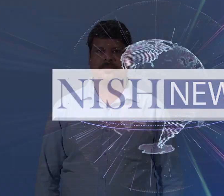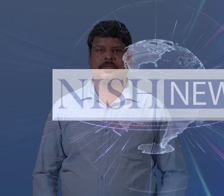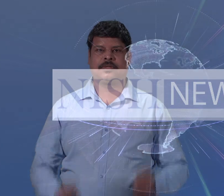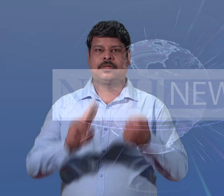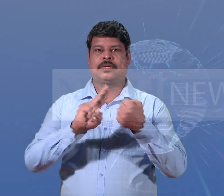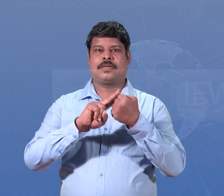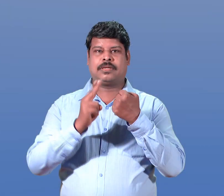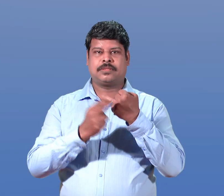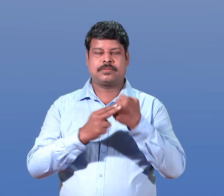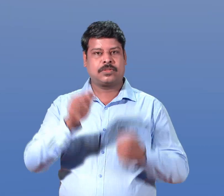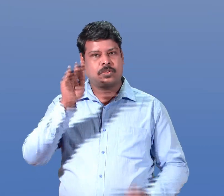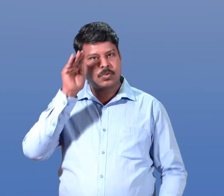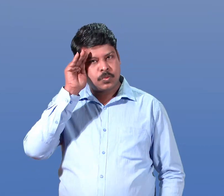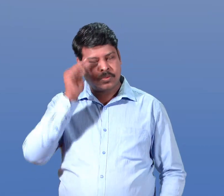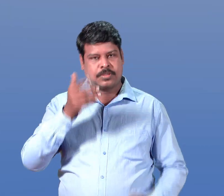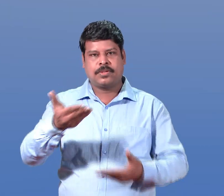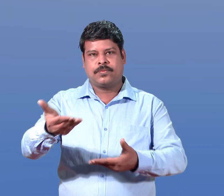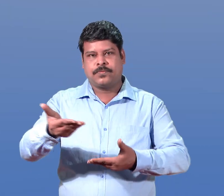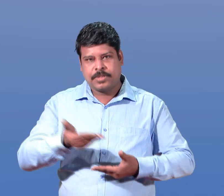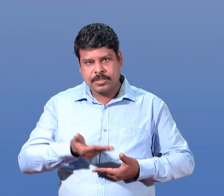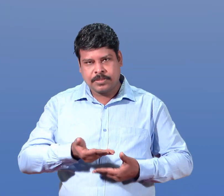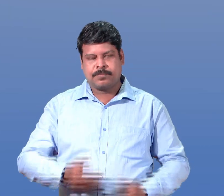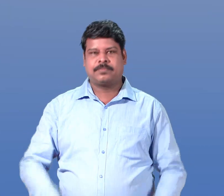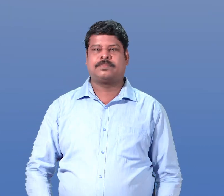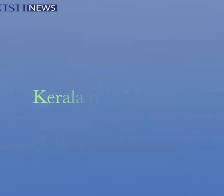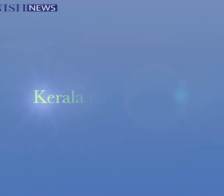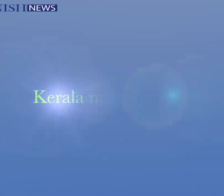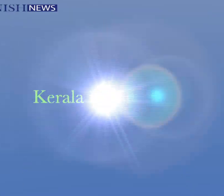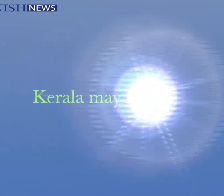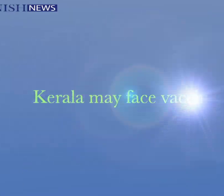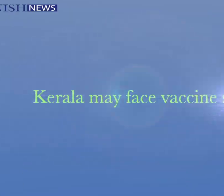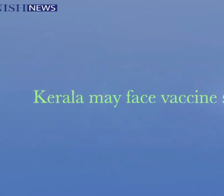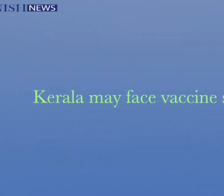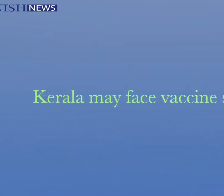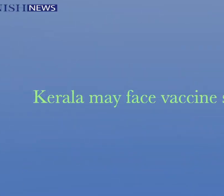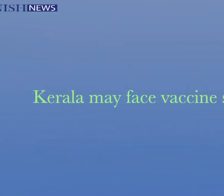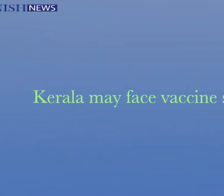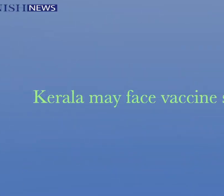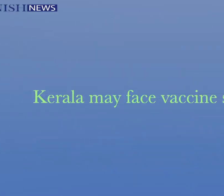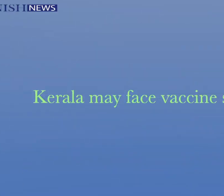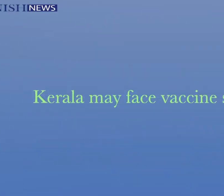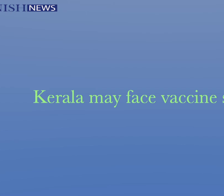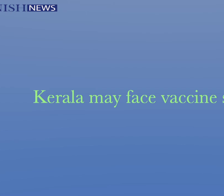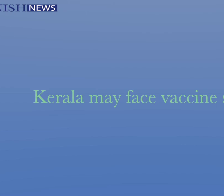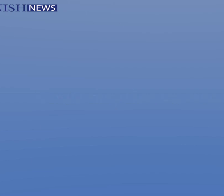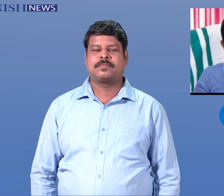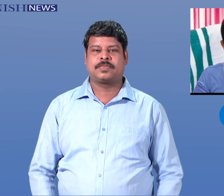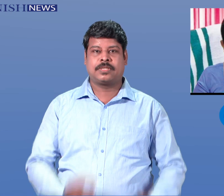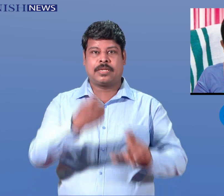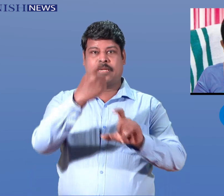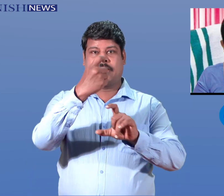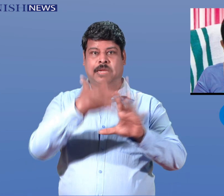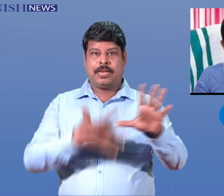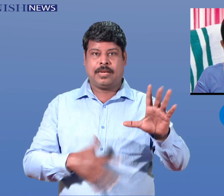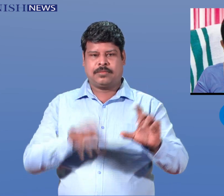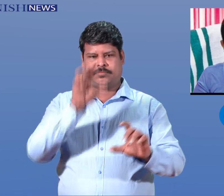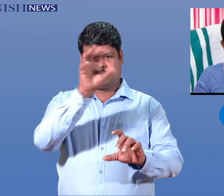Welcome to Niche News Program. Regional News Kerala may